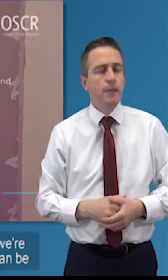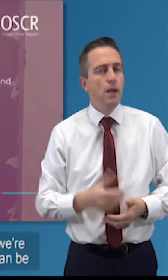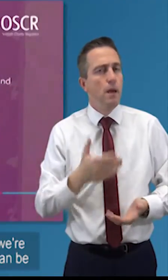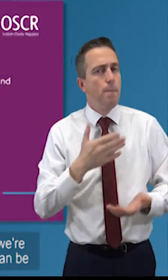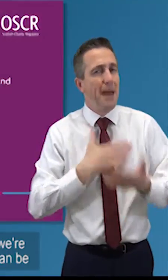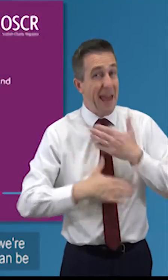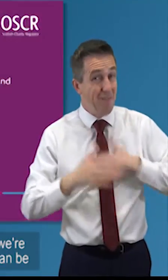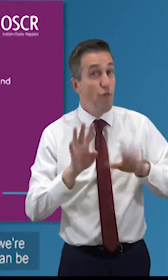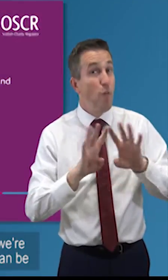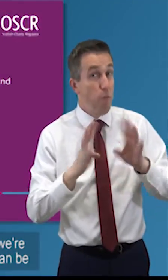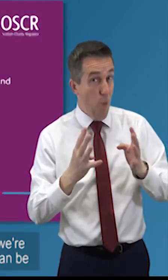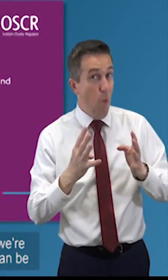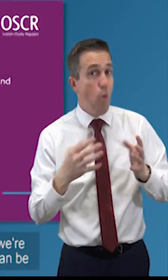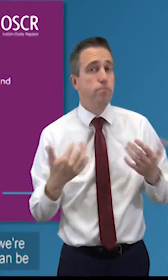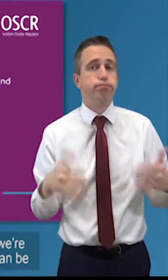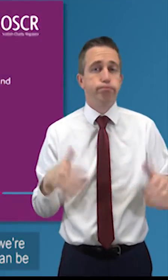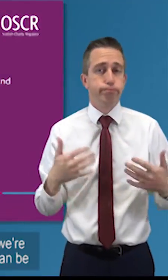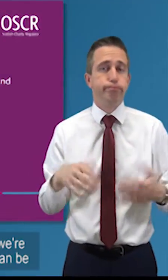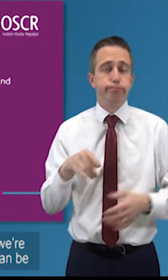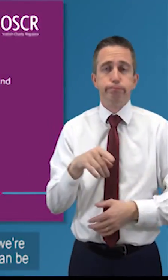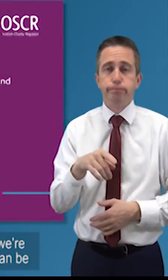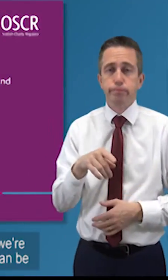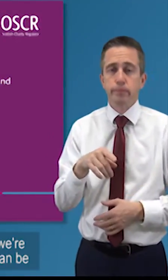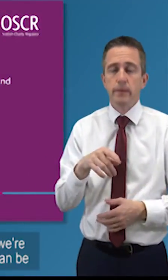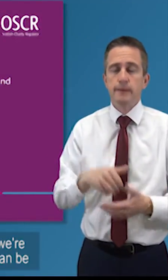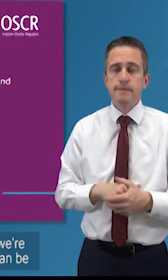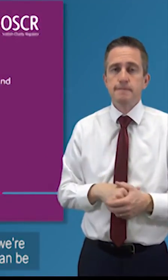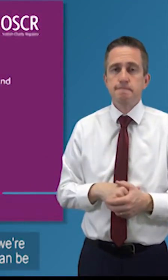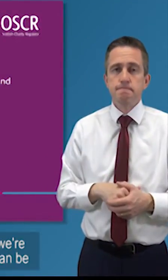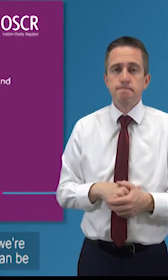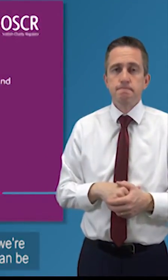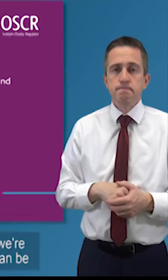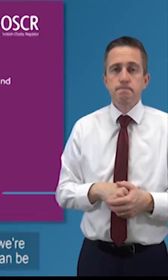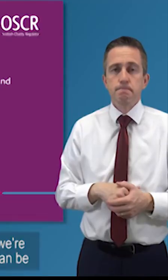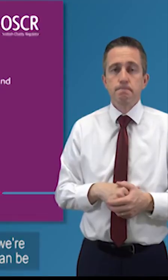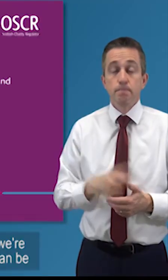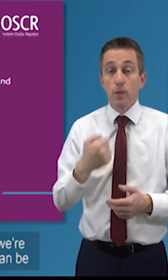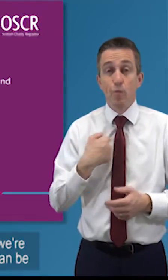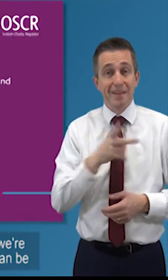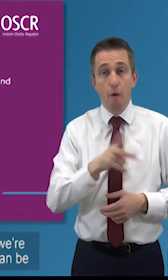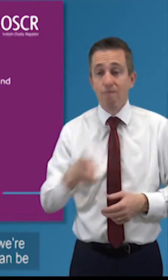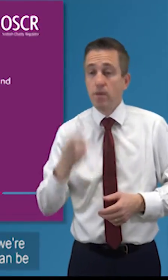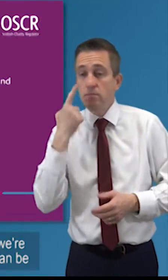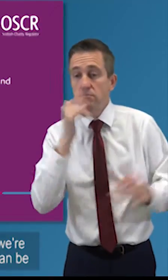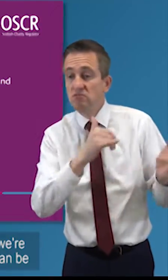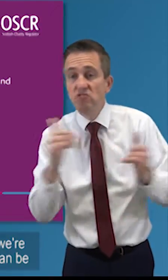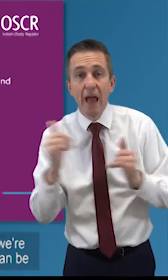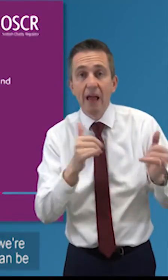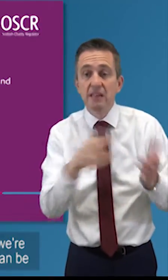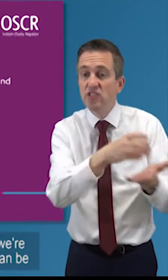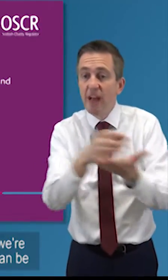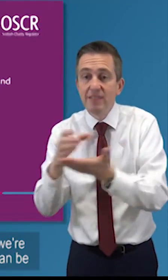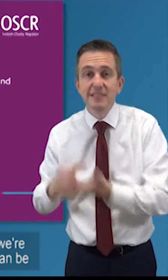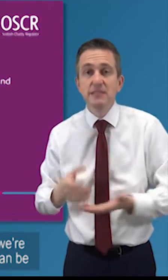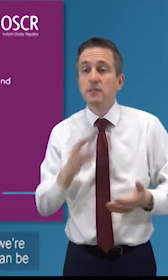board behavior and in terms of um what we see when we're looking at charities in